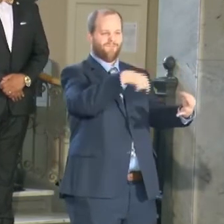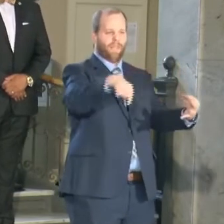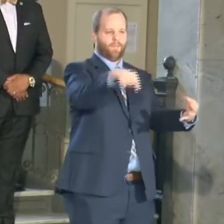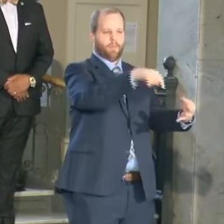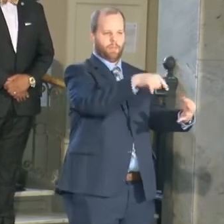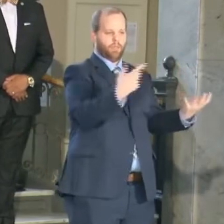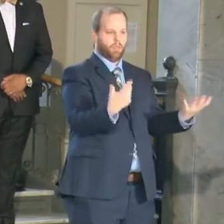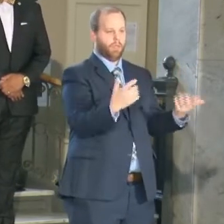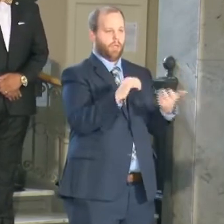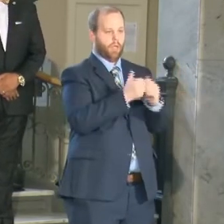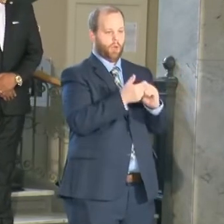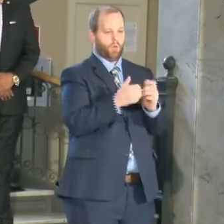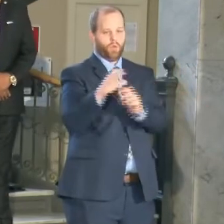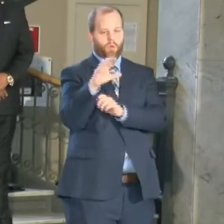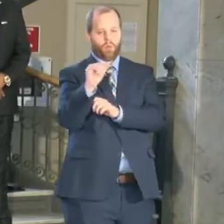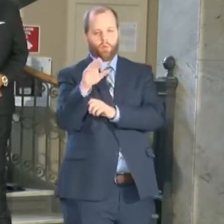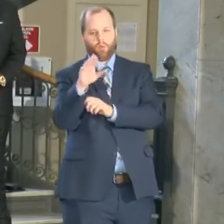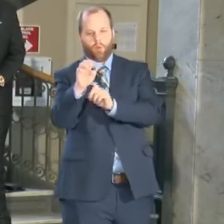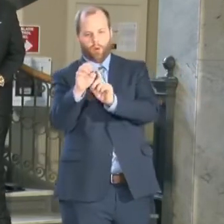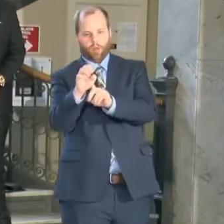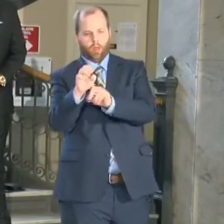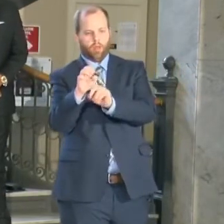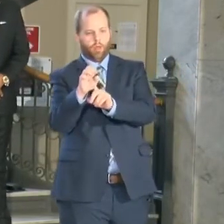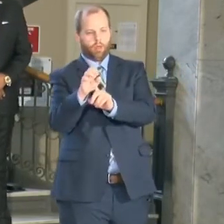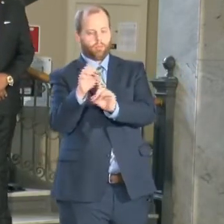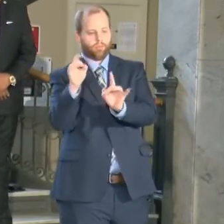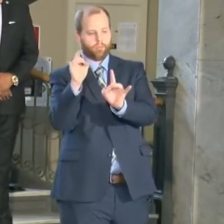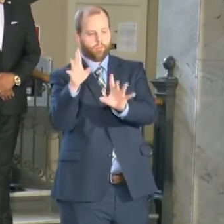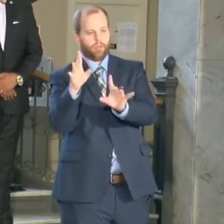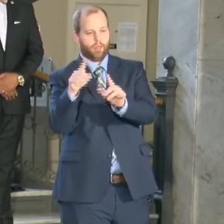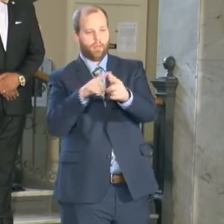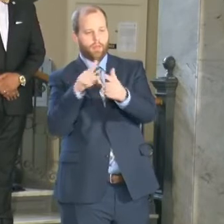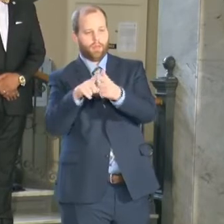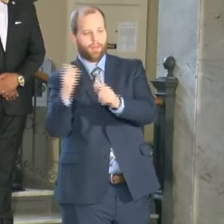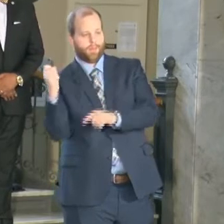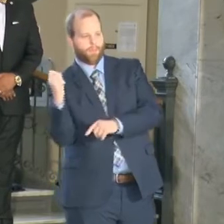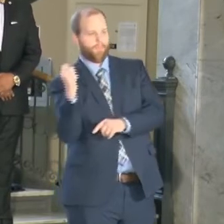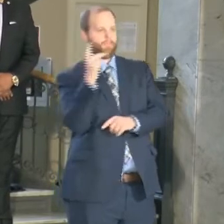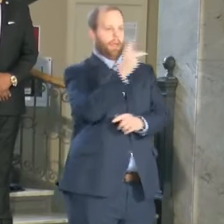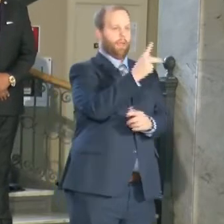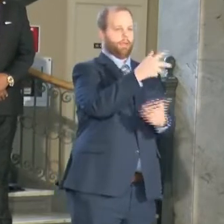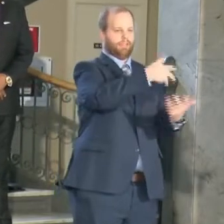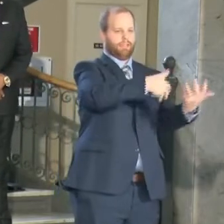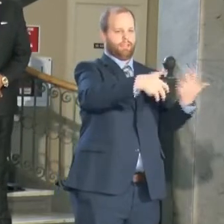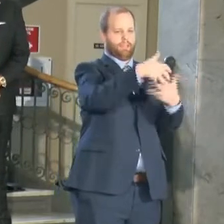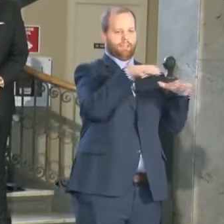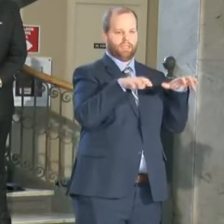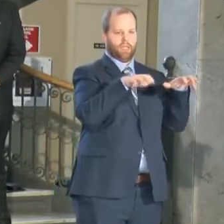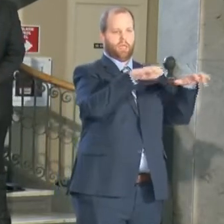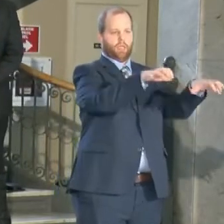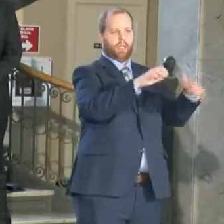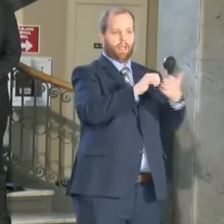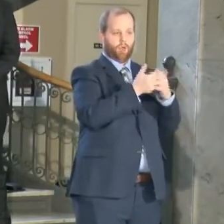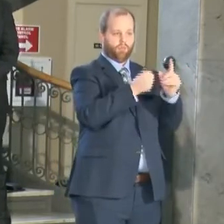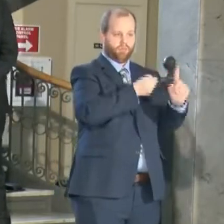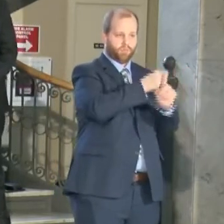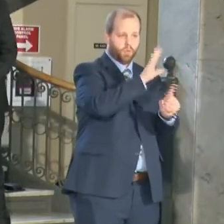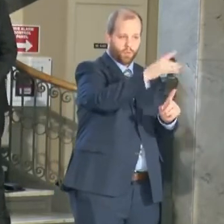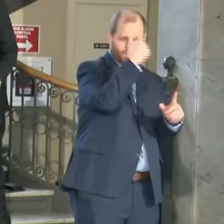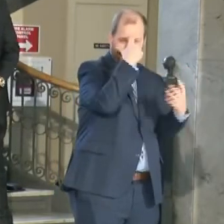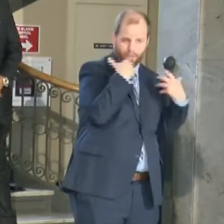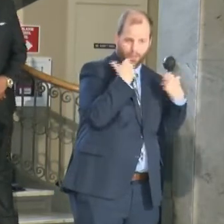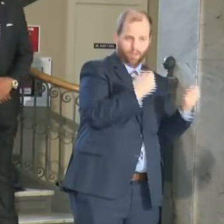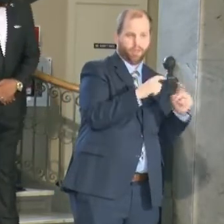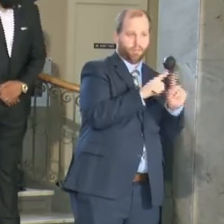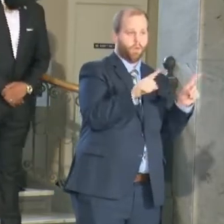re-entering society impacts the whole family not only from a mental health and a social work standpoint but also ensuring that we are creating